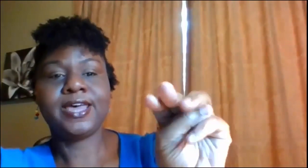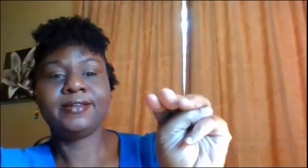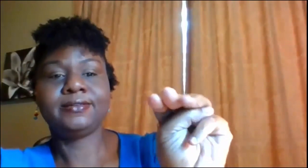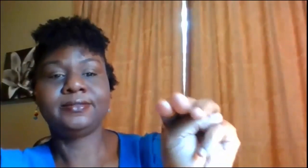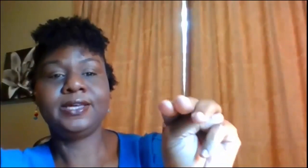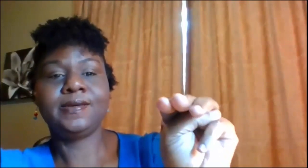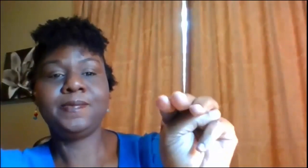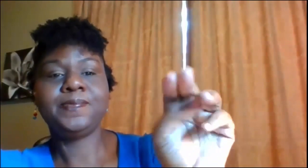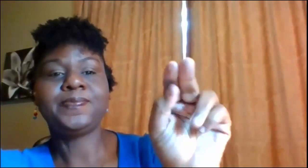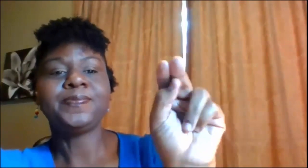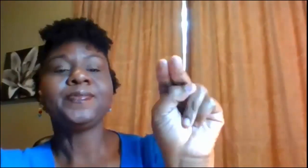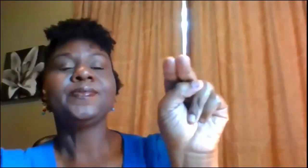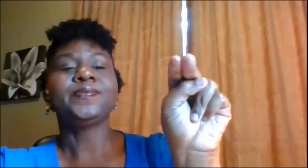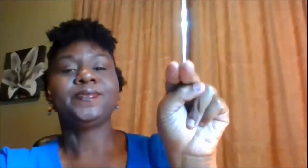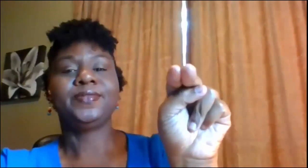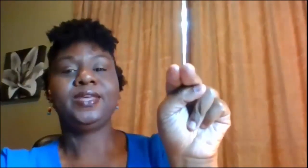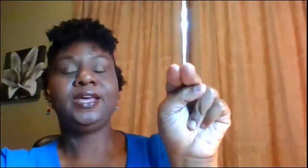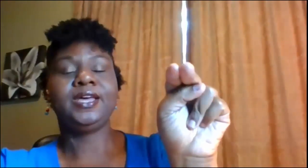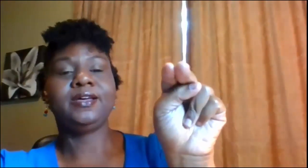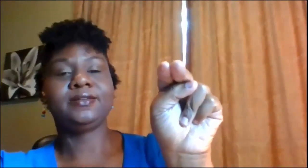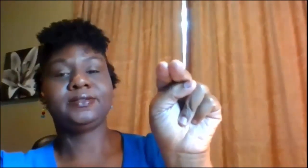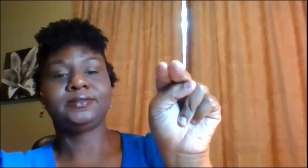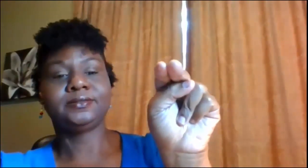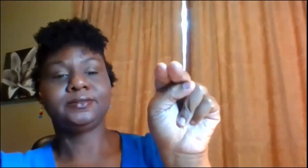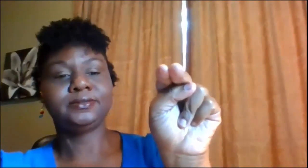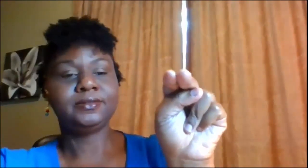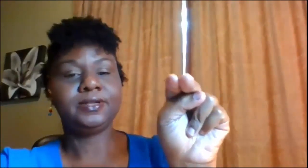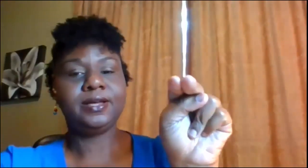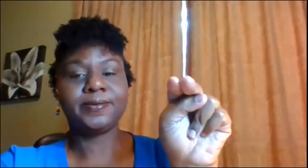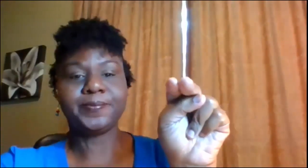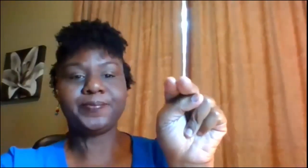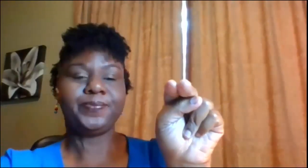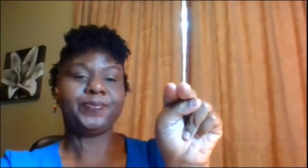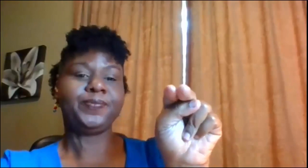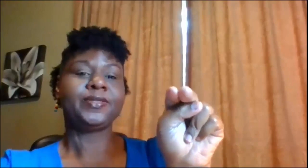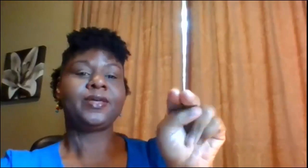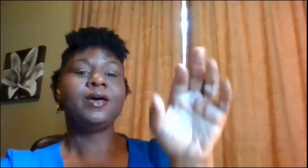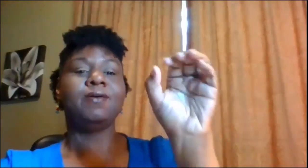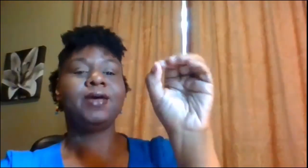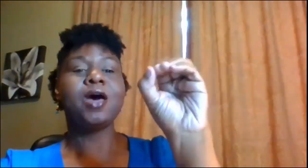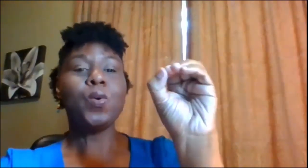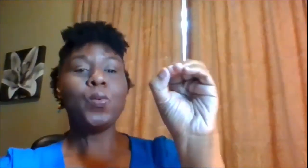that M N good all right O